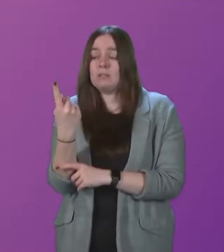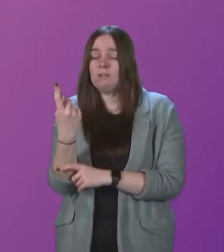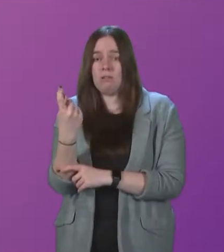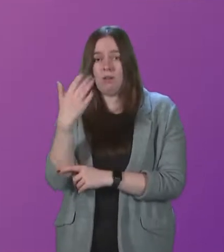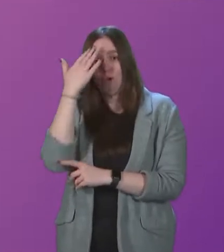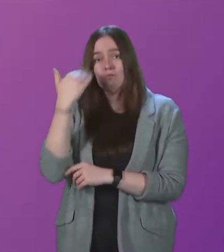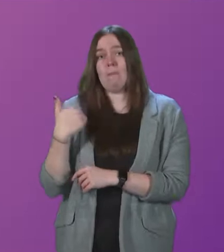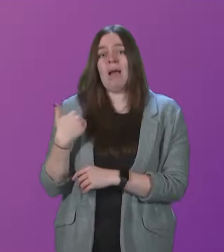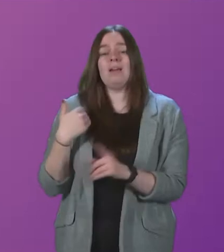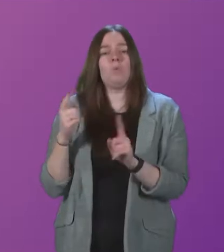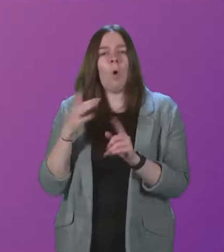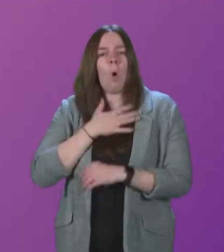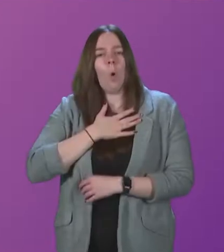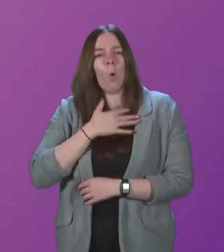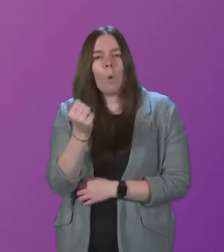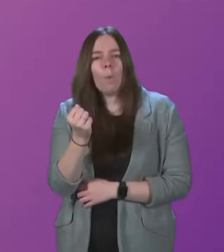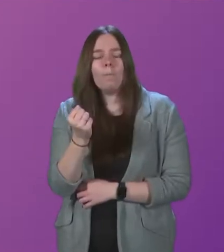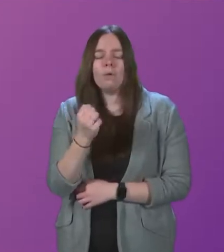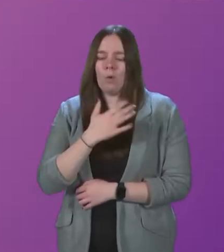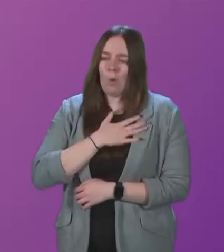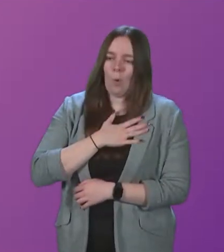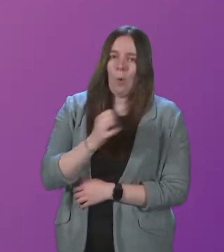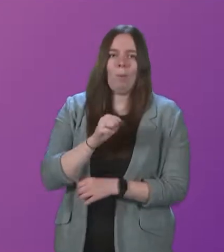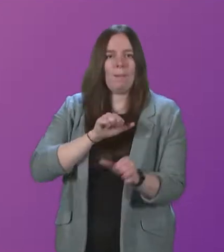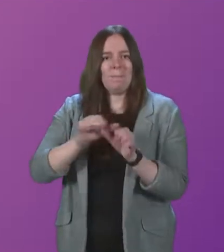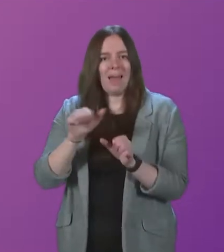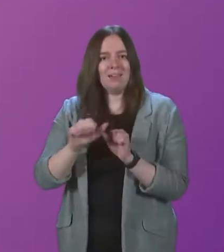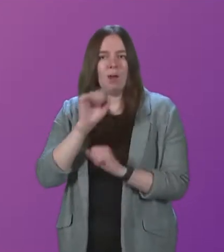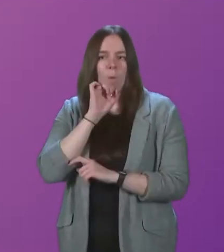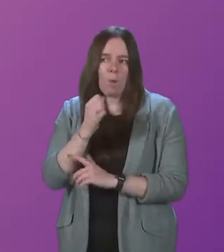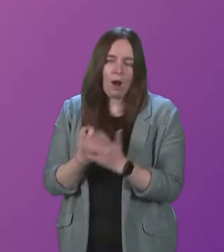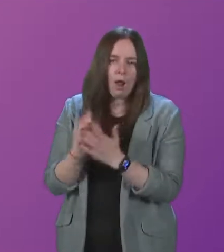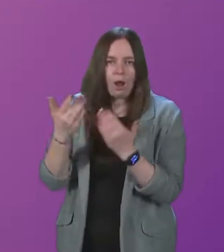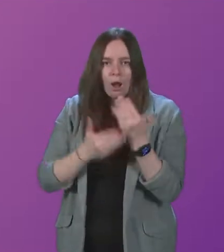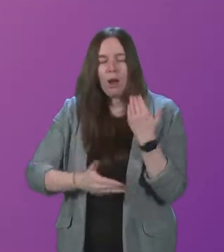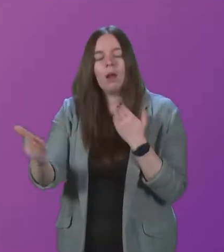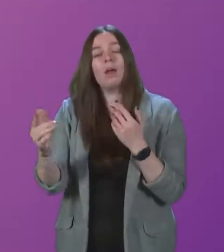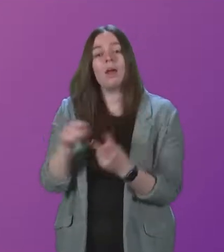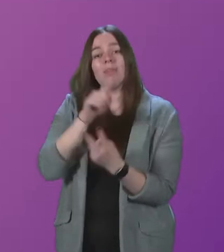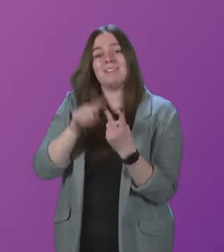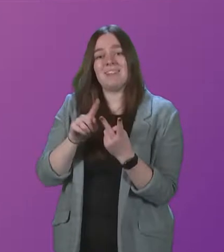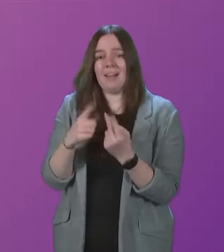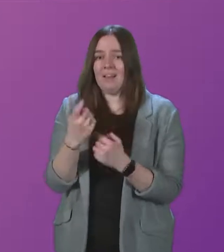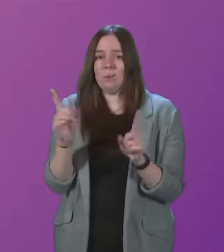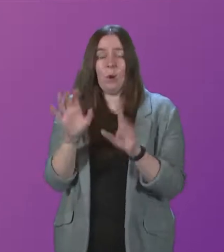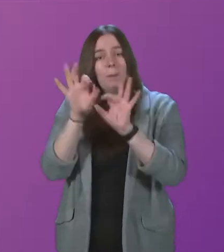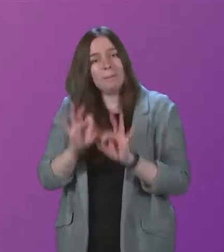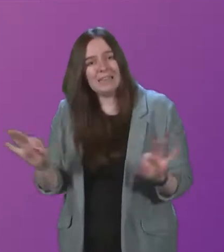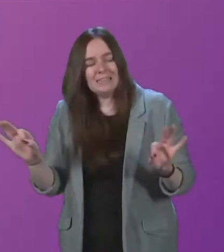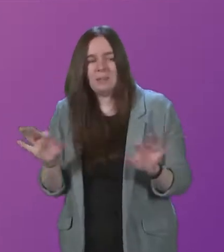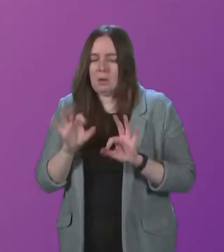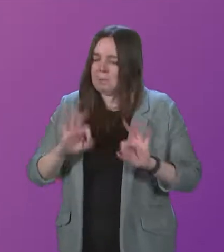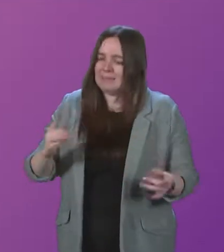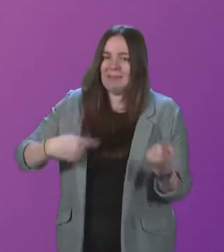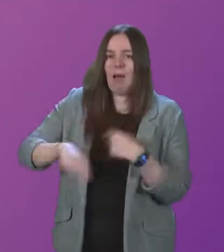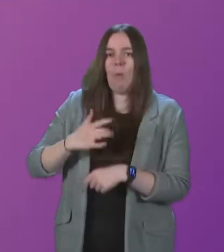us of hope, hope of better things to come. The second candle is for peace, peace in our